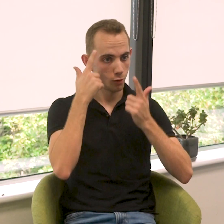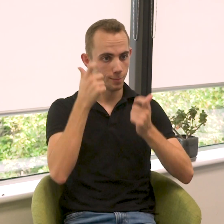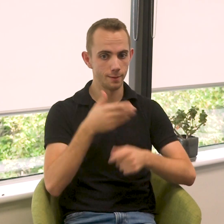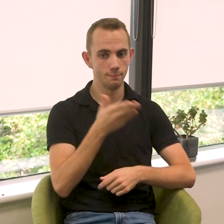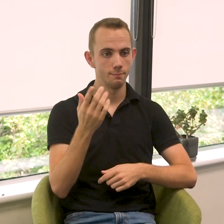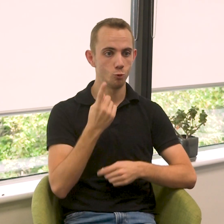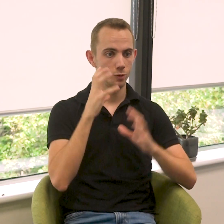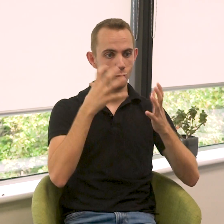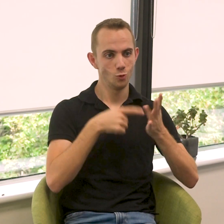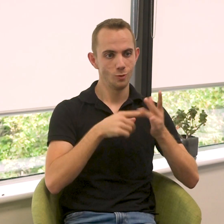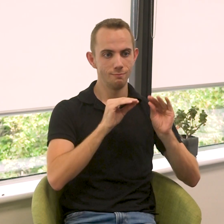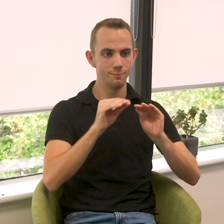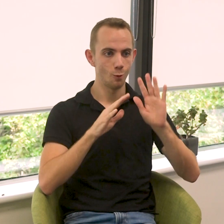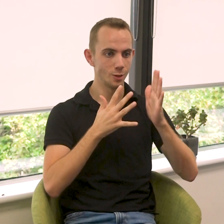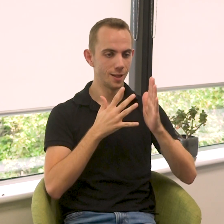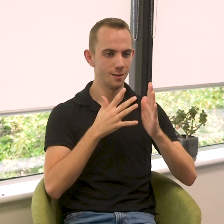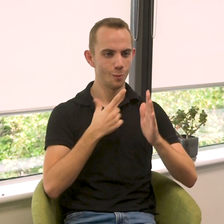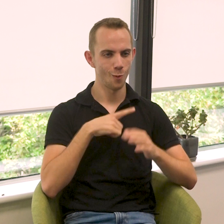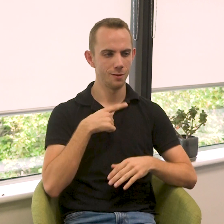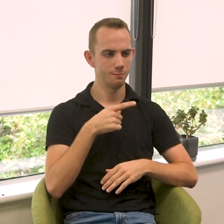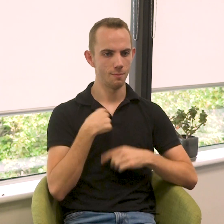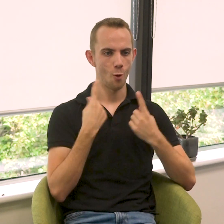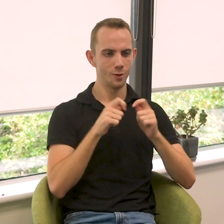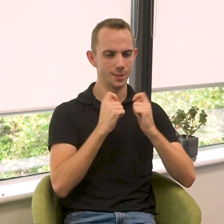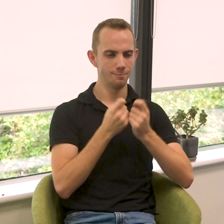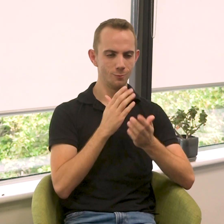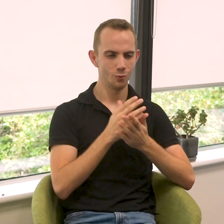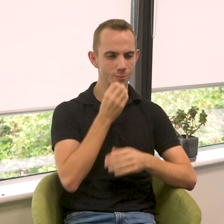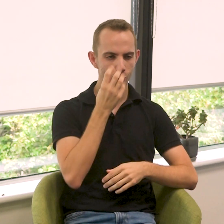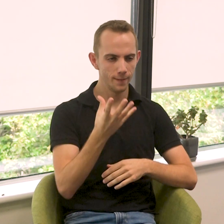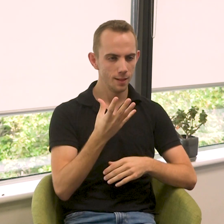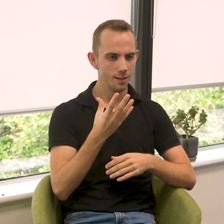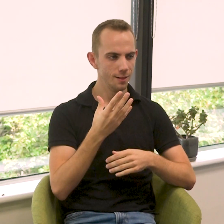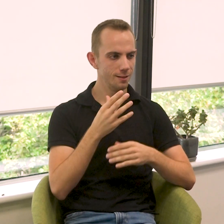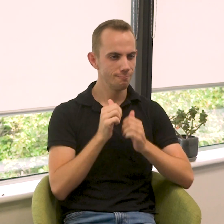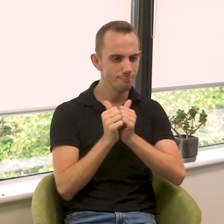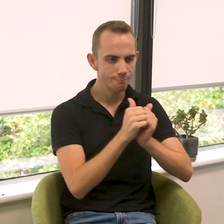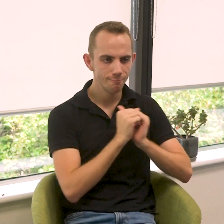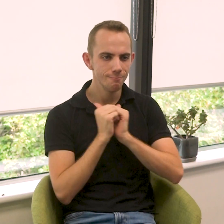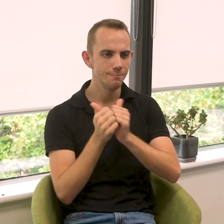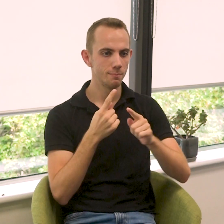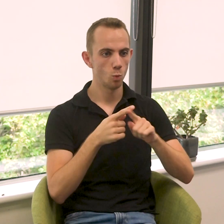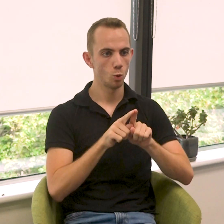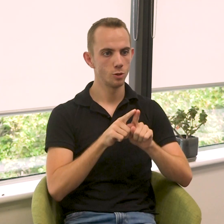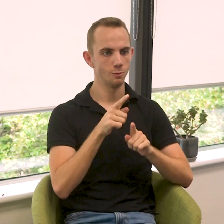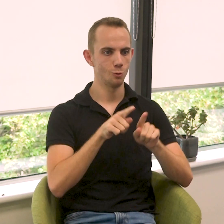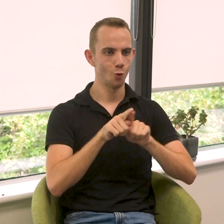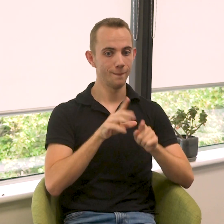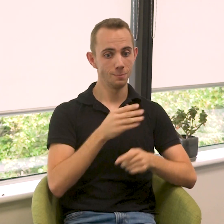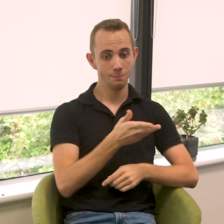I recommend those that are interested in teaching Auslan to join the team, because our team is truly beautiful, we are very collaborative, and